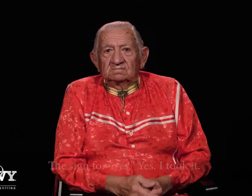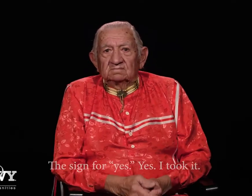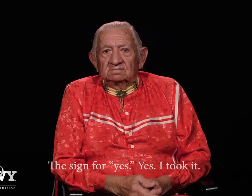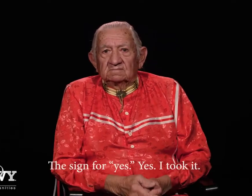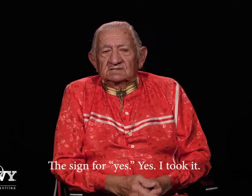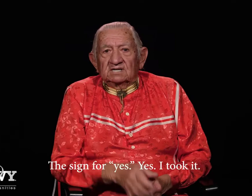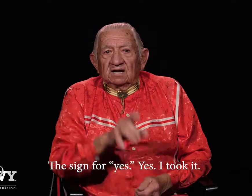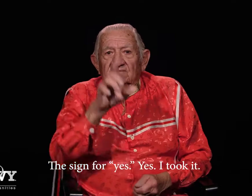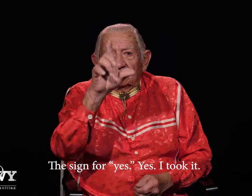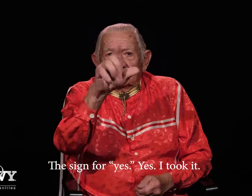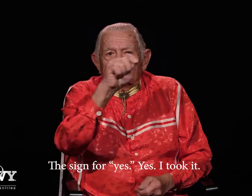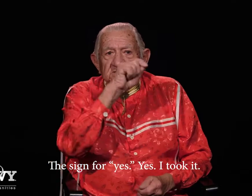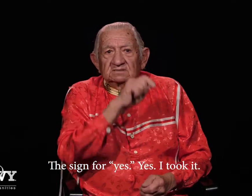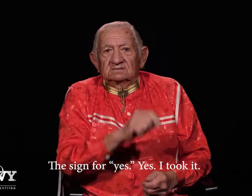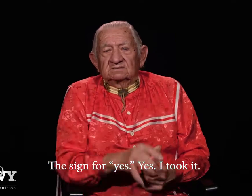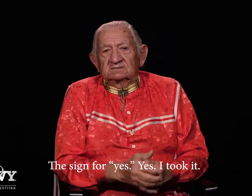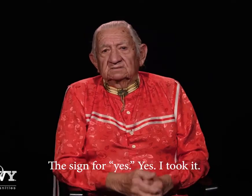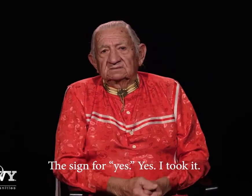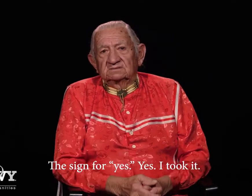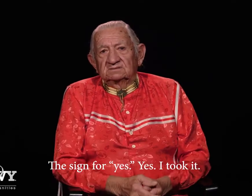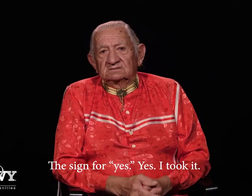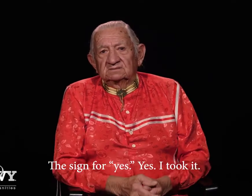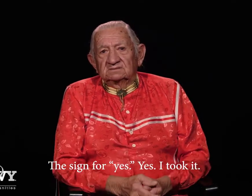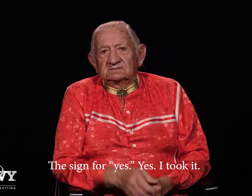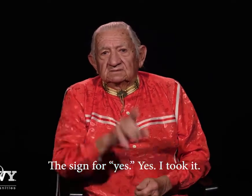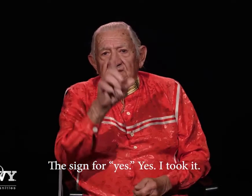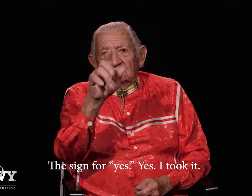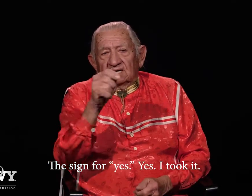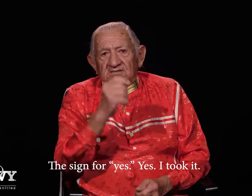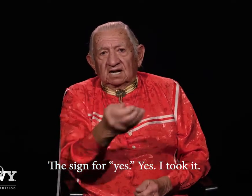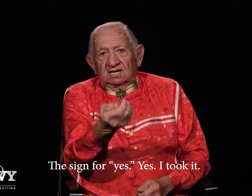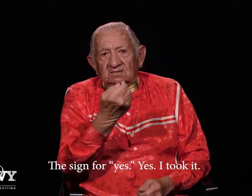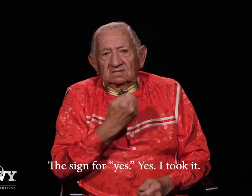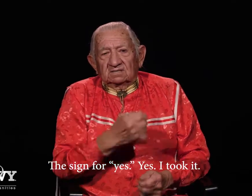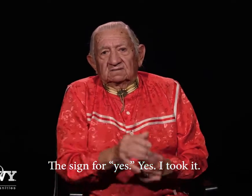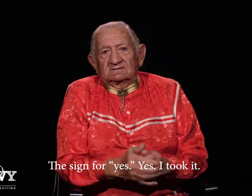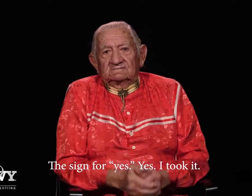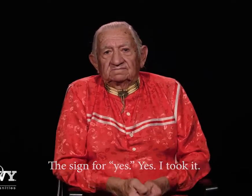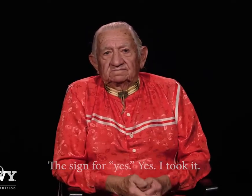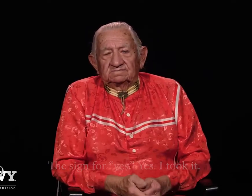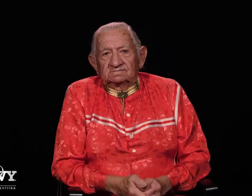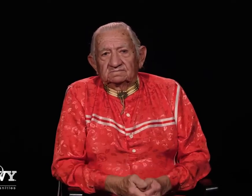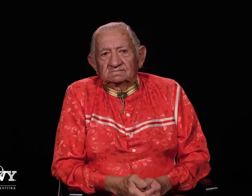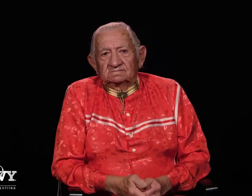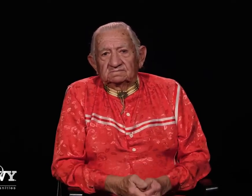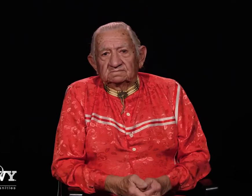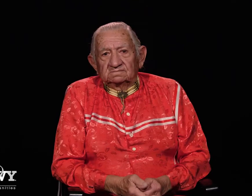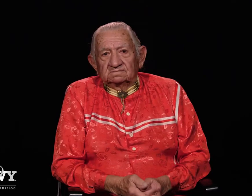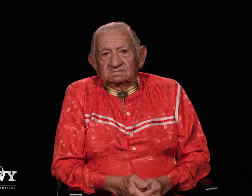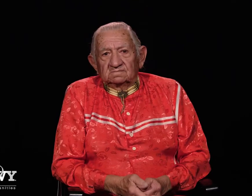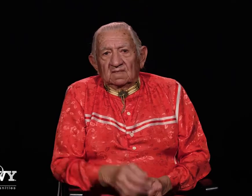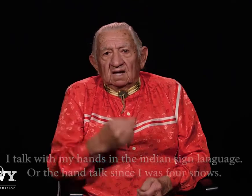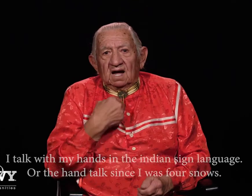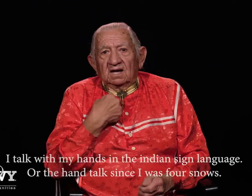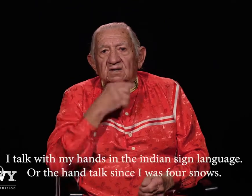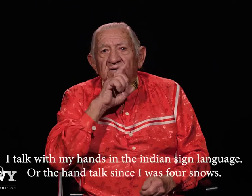the sign for yes yes I took it I'll